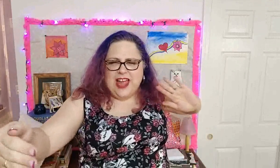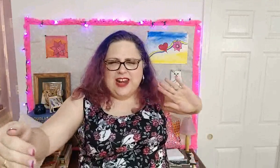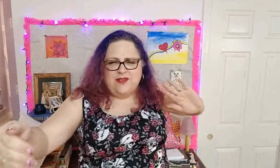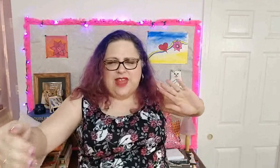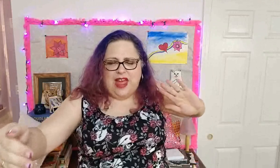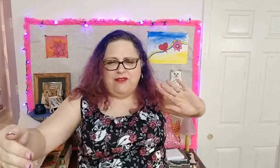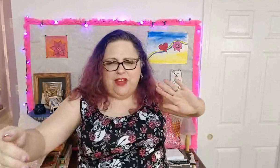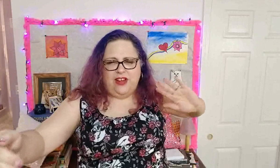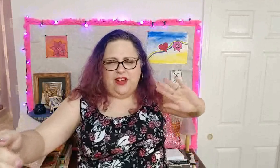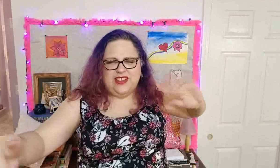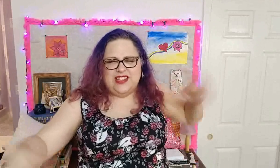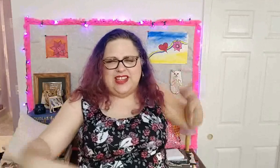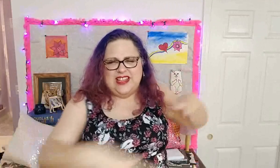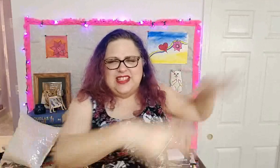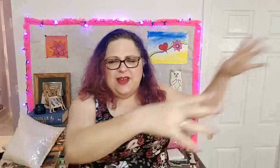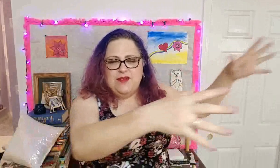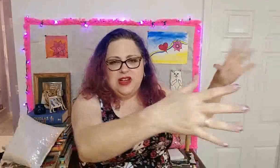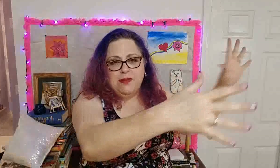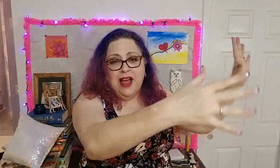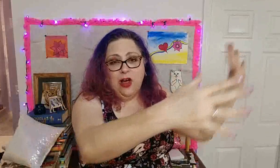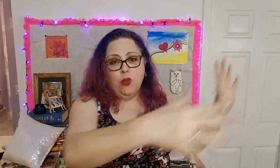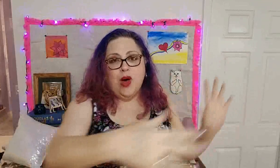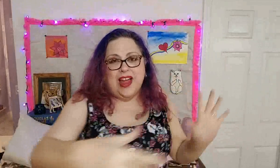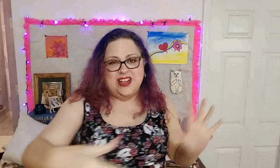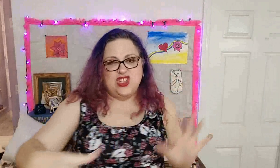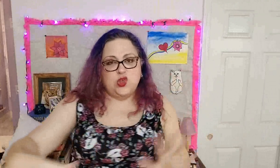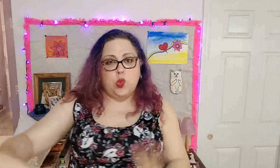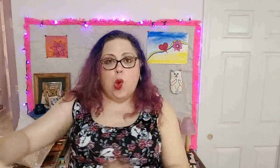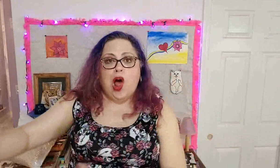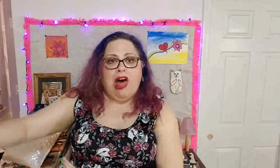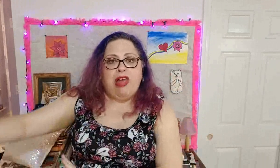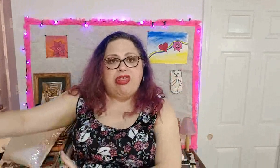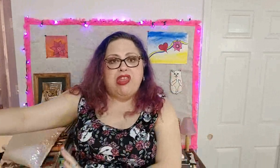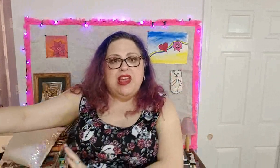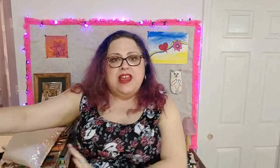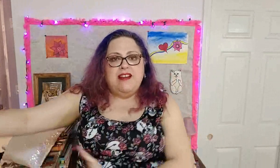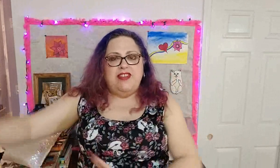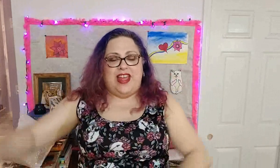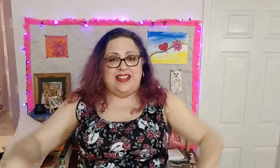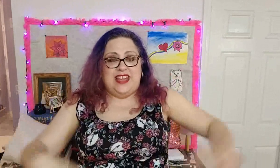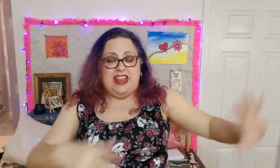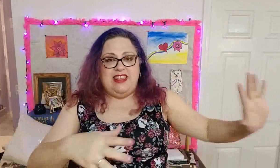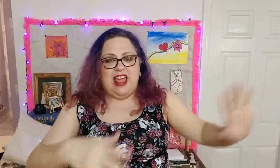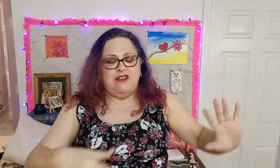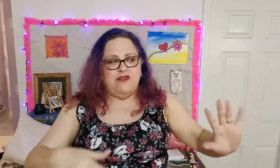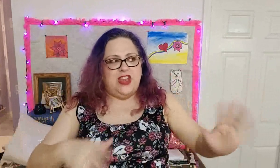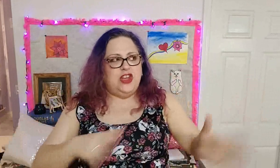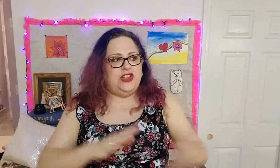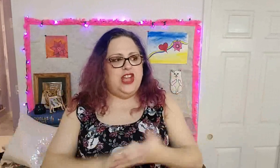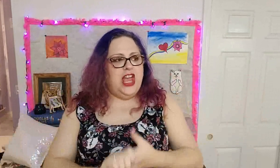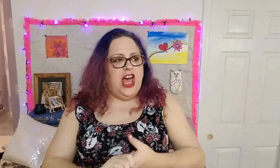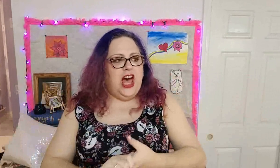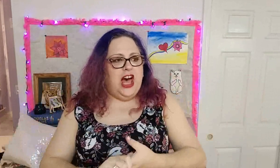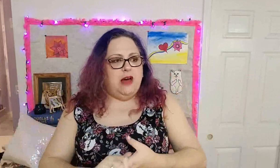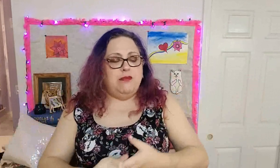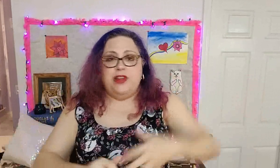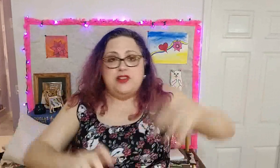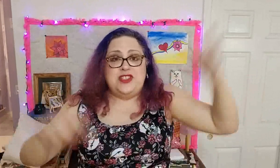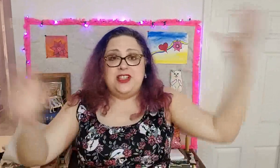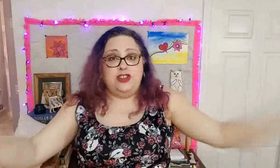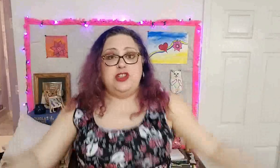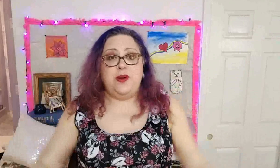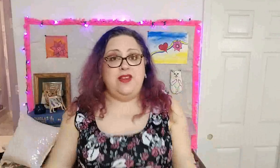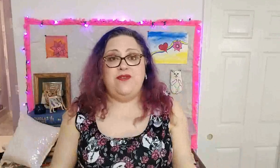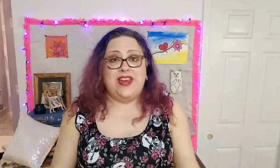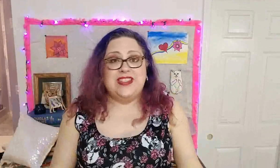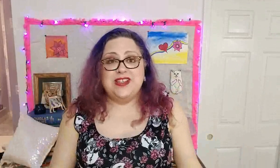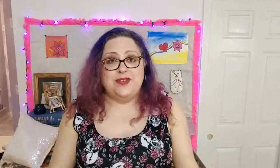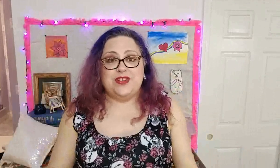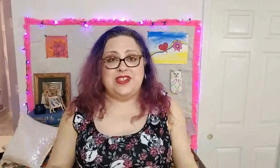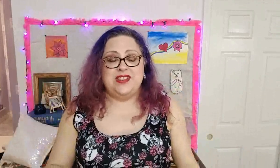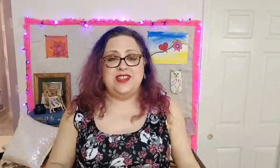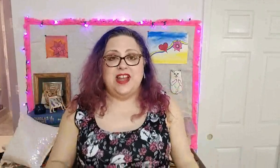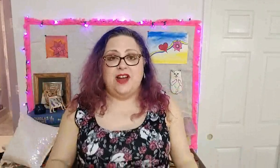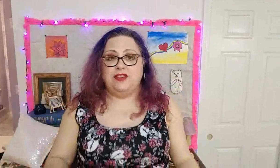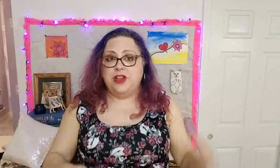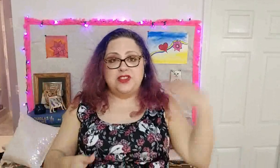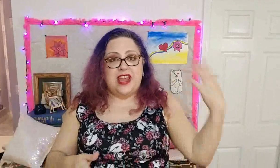of that field, because it's like a 70-mile-wide swath that's in that field, they're still doing festivals and stuff. Little